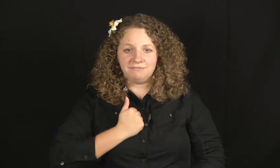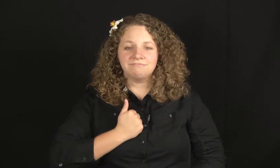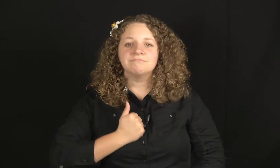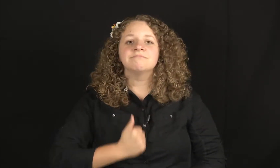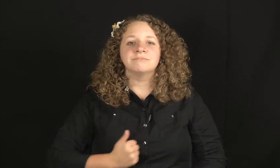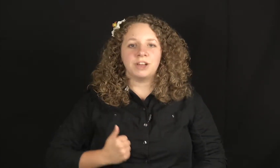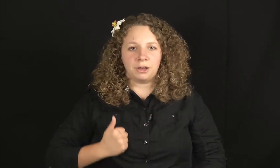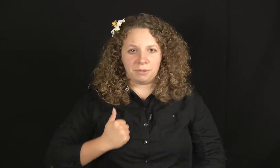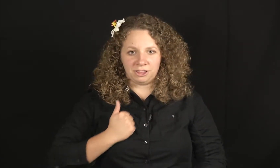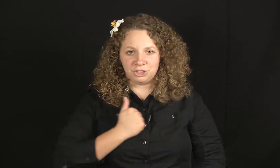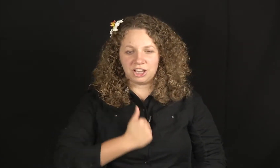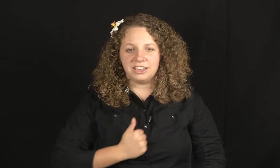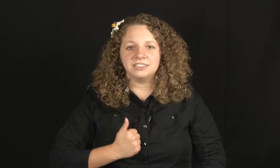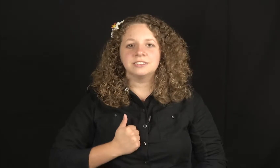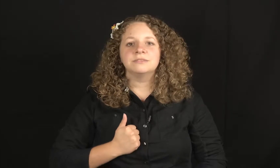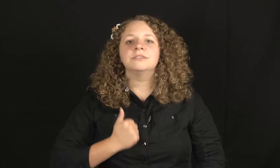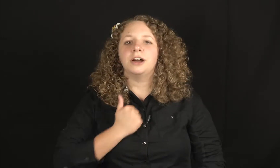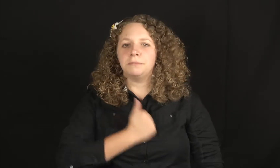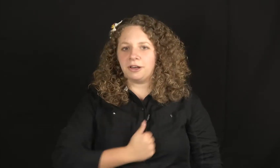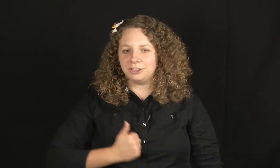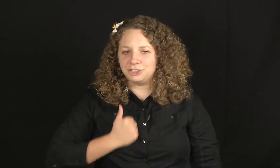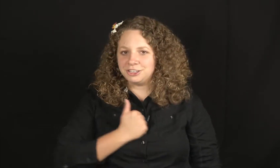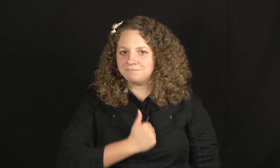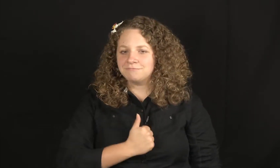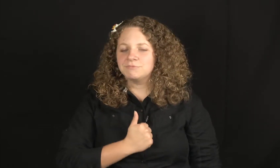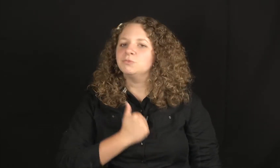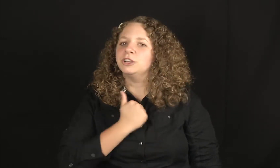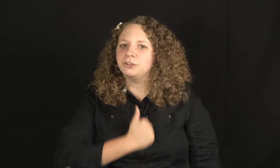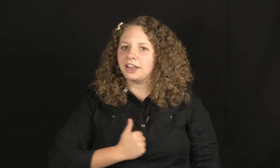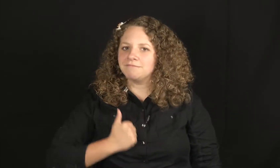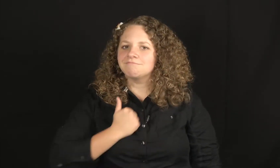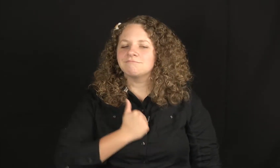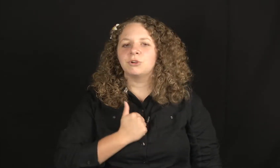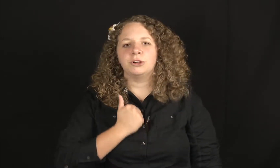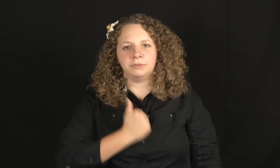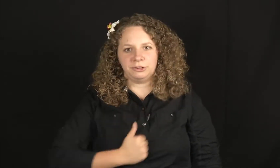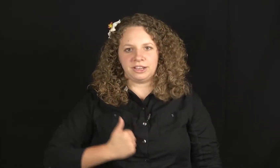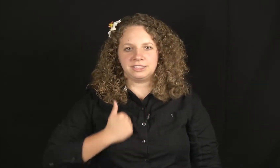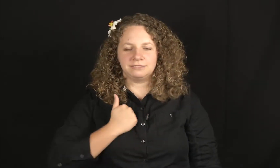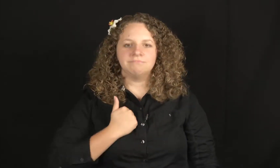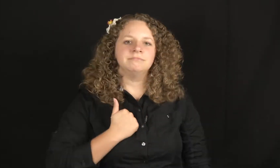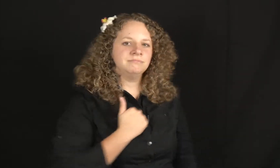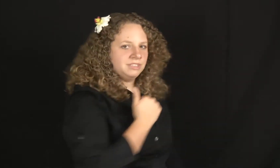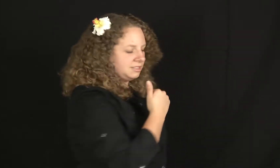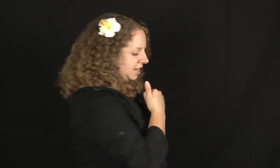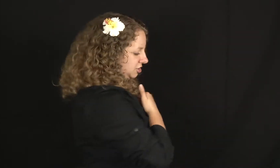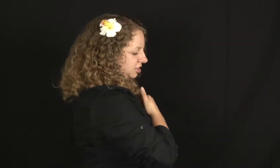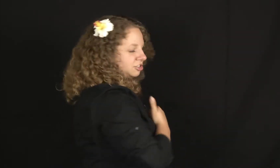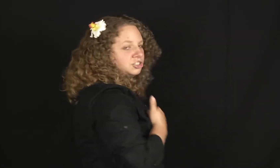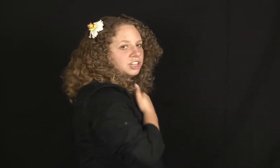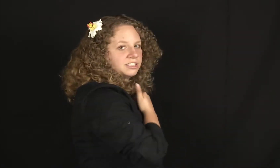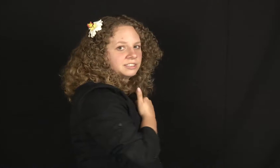Sorry, apologize, apology, regret, or regret. It's actually on your chest.